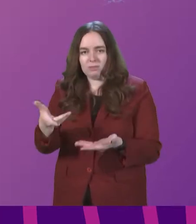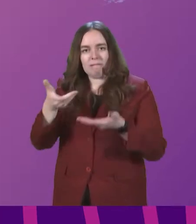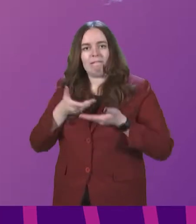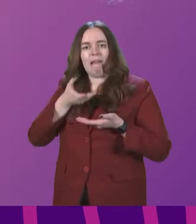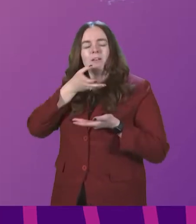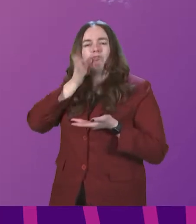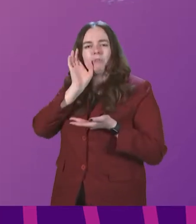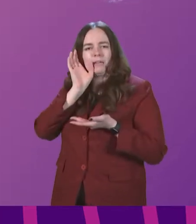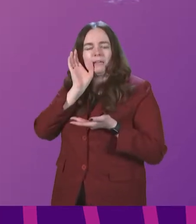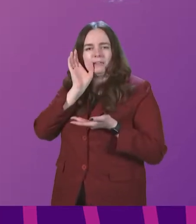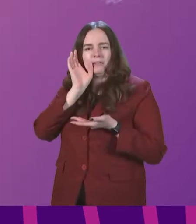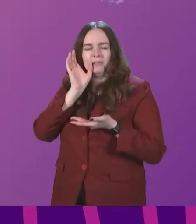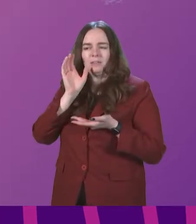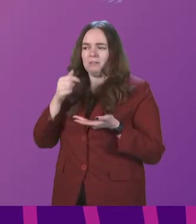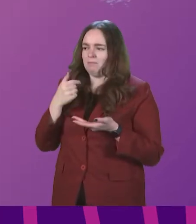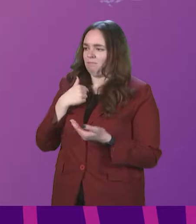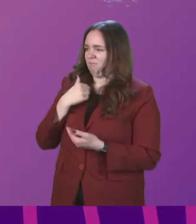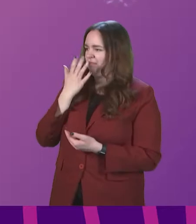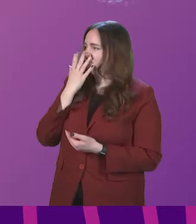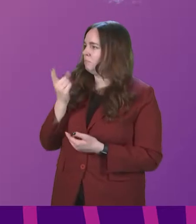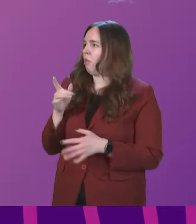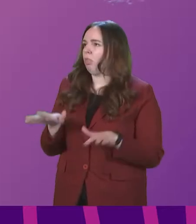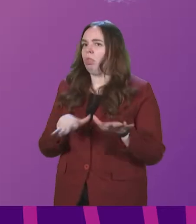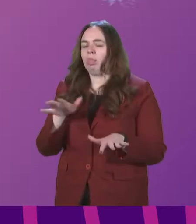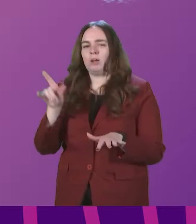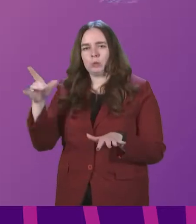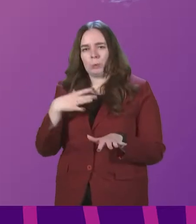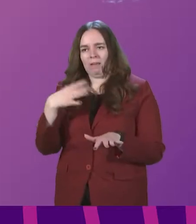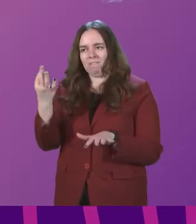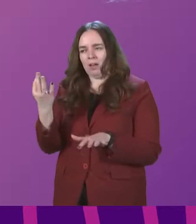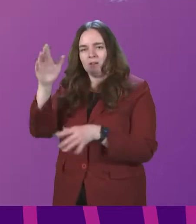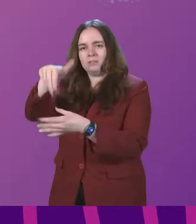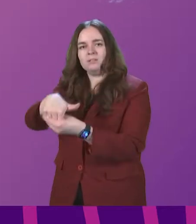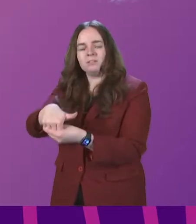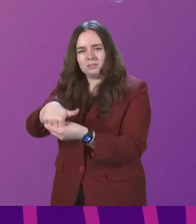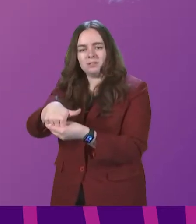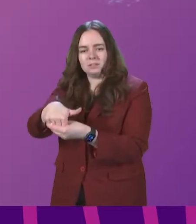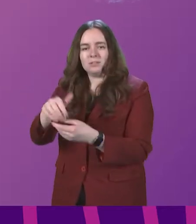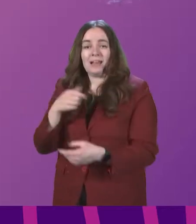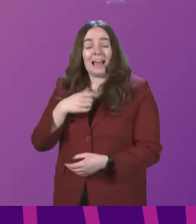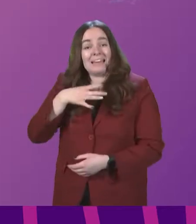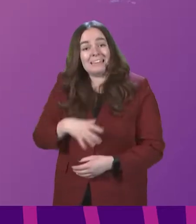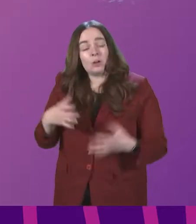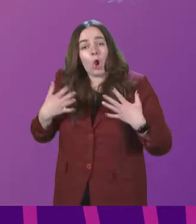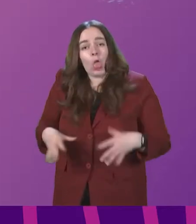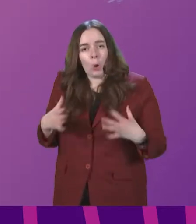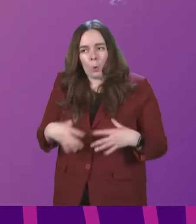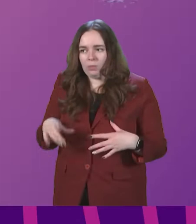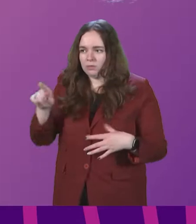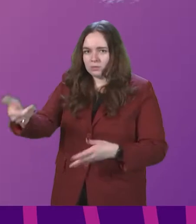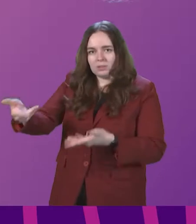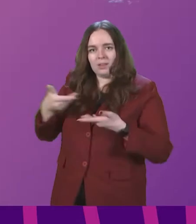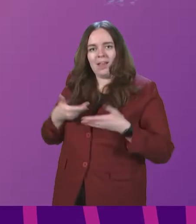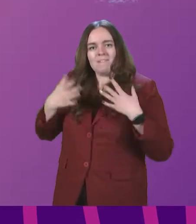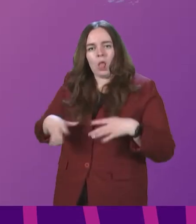to drink. I was a stranger, and you invited me in. I needed clothes, and you clothed me.